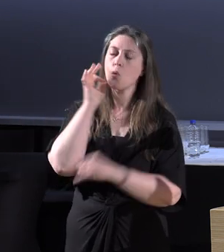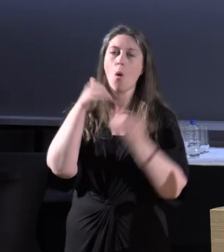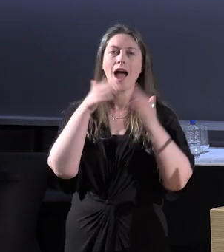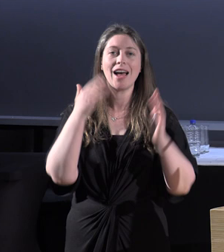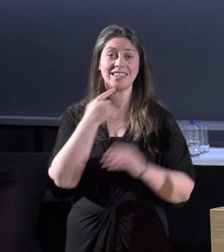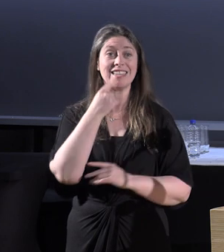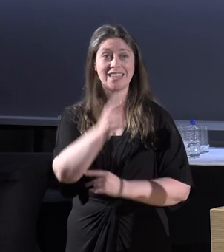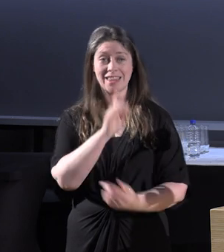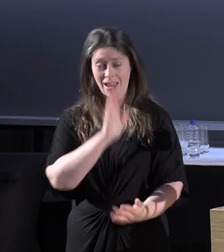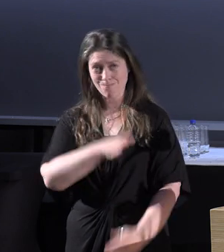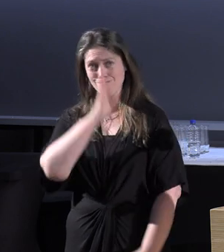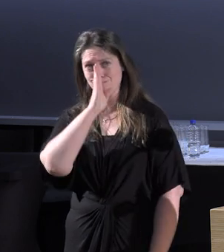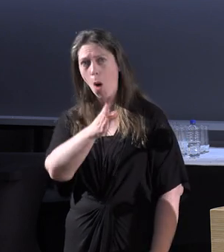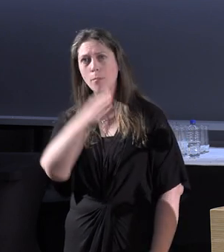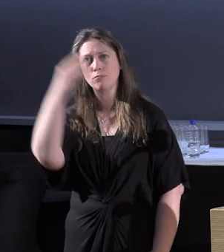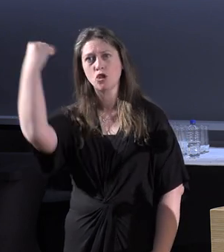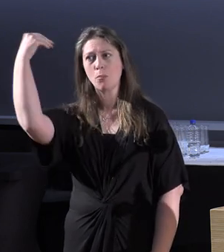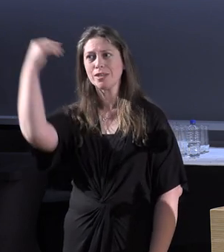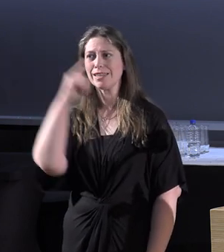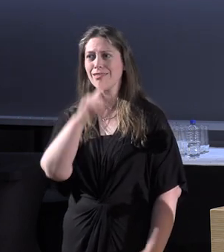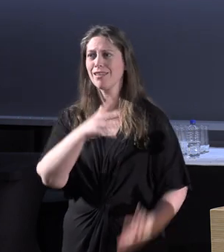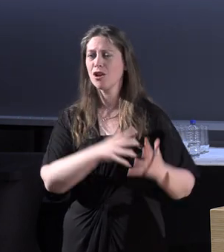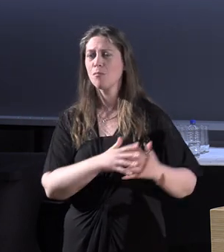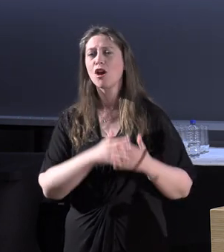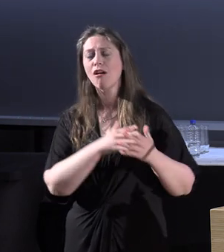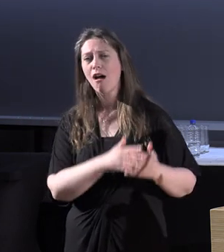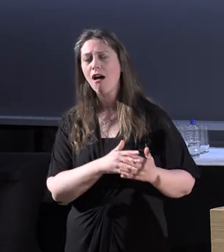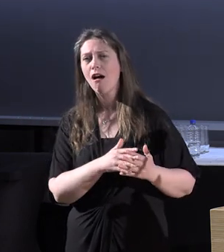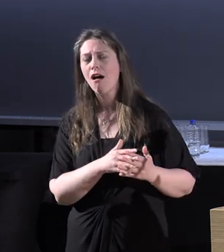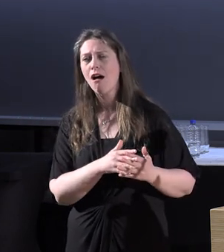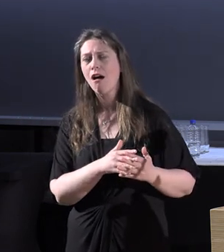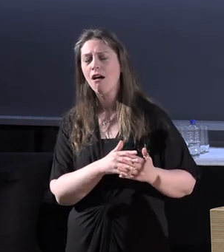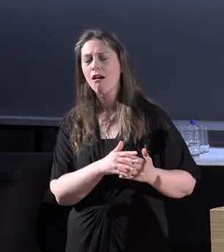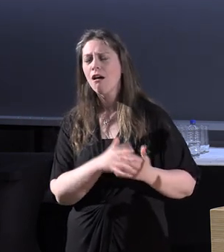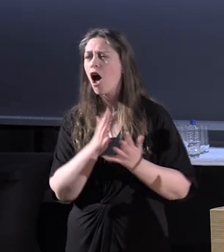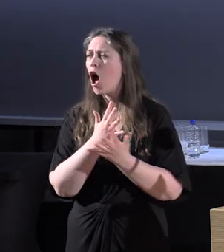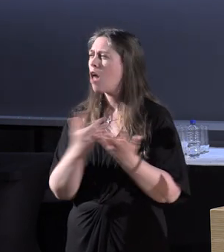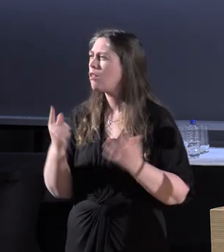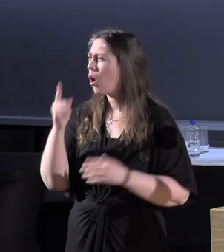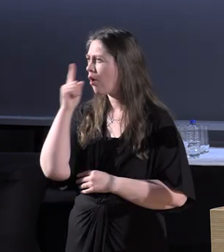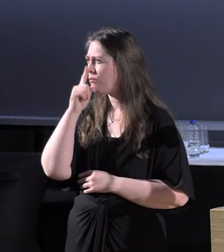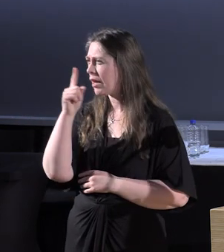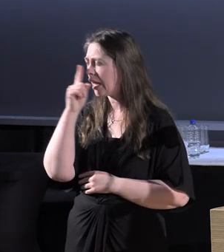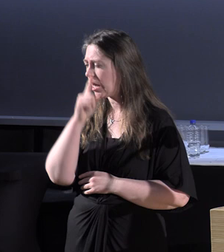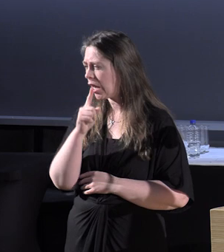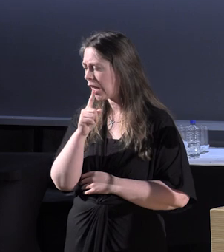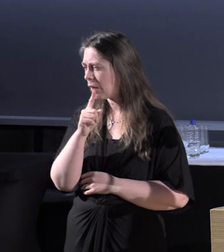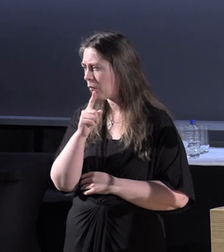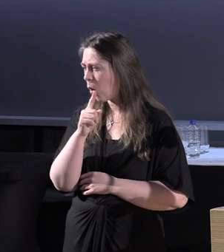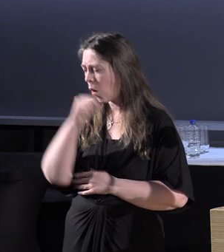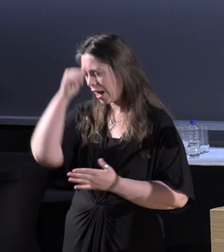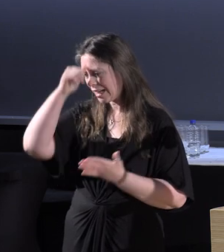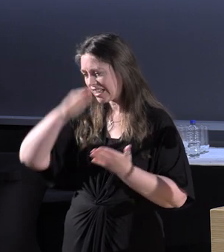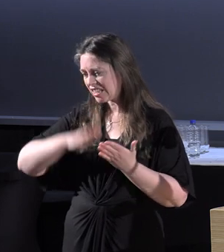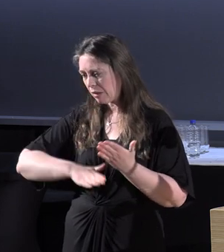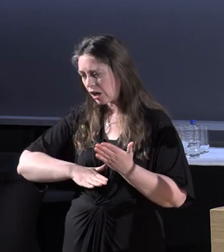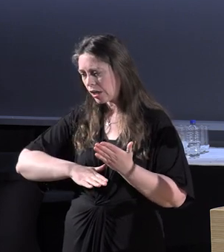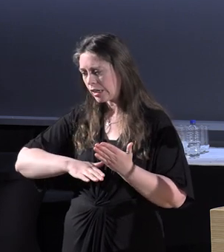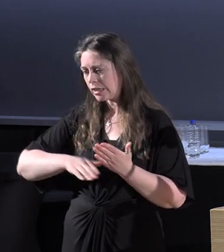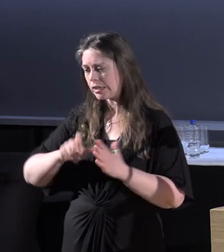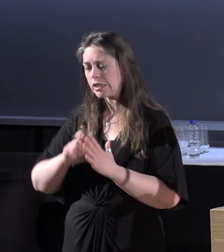that to the American president. That's how a lot of people who experience disability